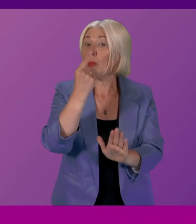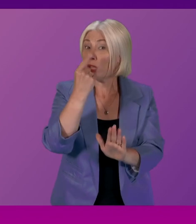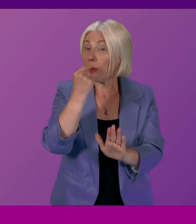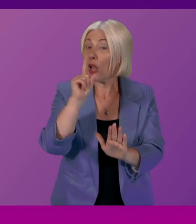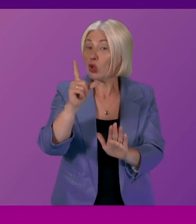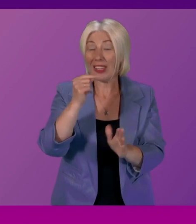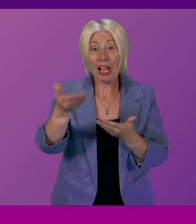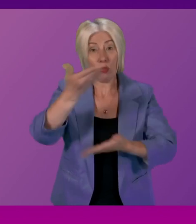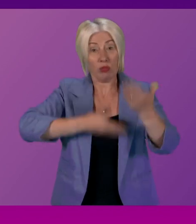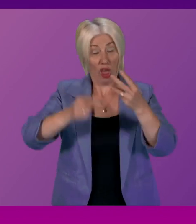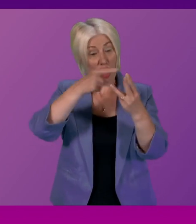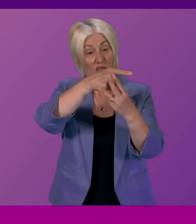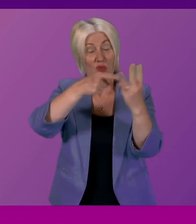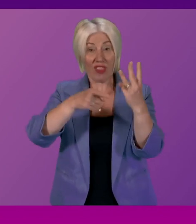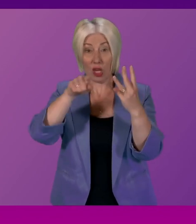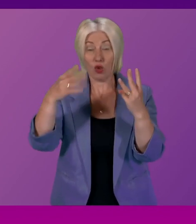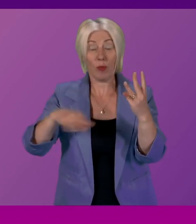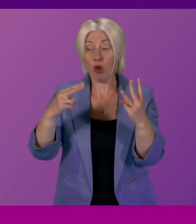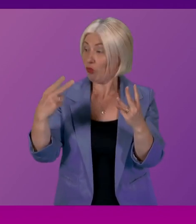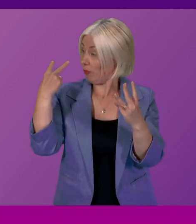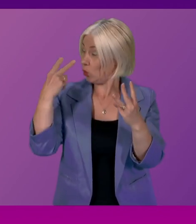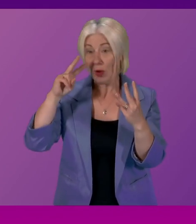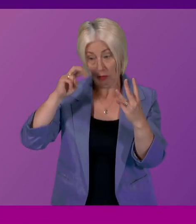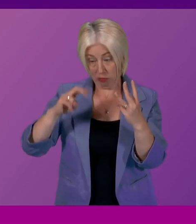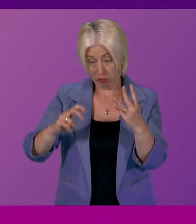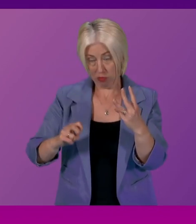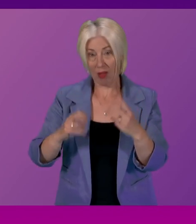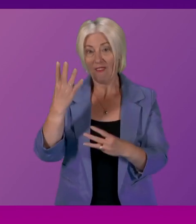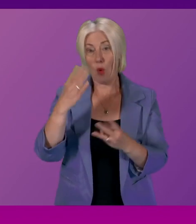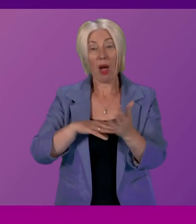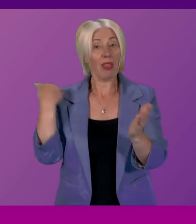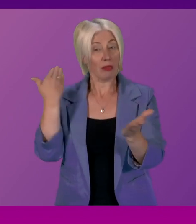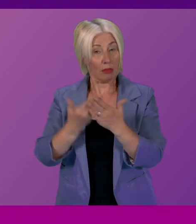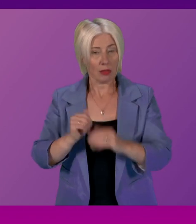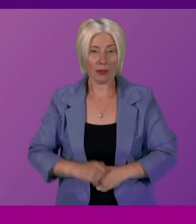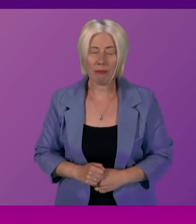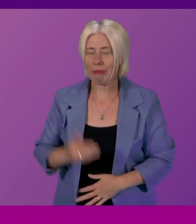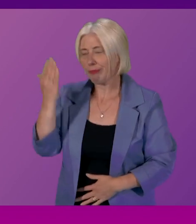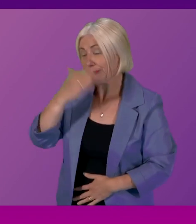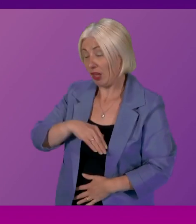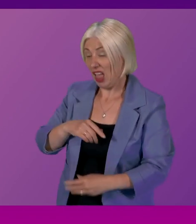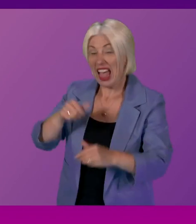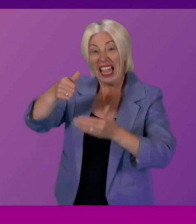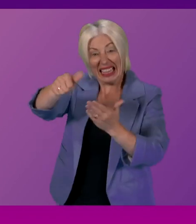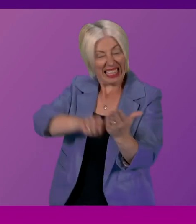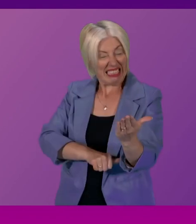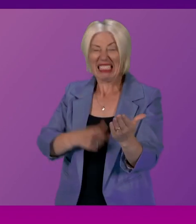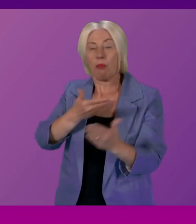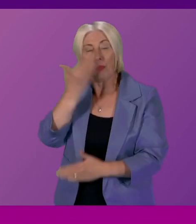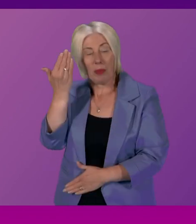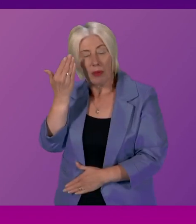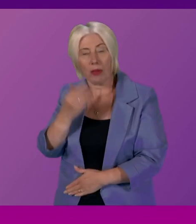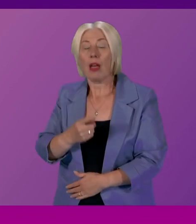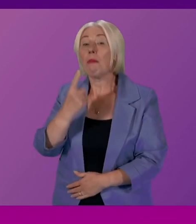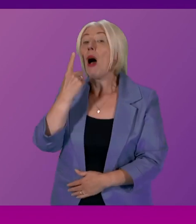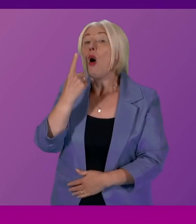So can he tell us three things that you've reviewed and examined over the last four months? First Minister. So I don't have a list of the things that we've examined. One aspect